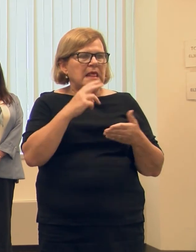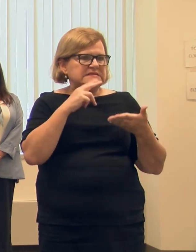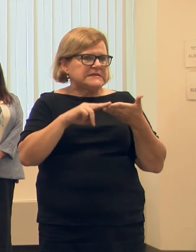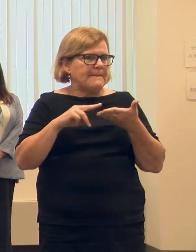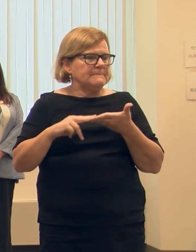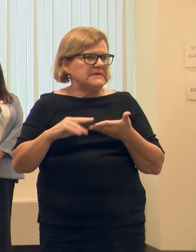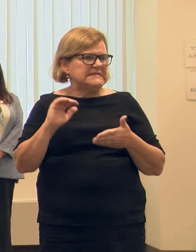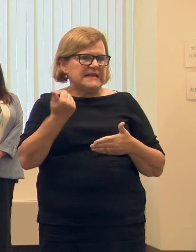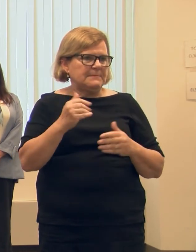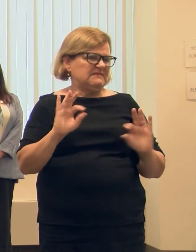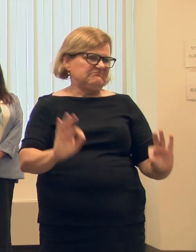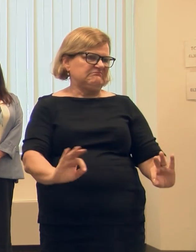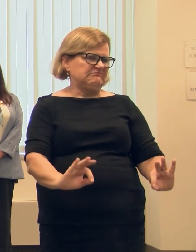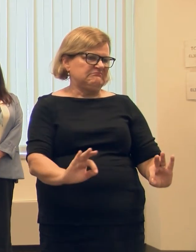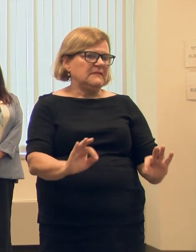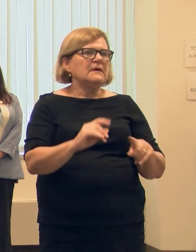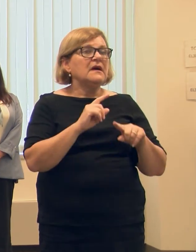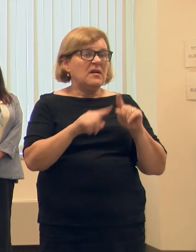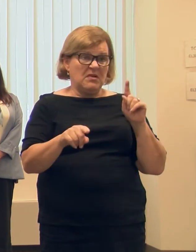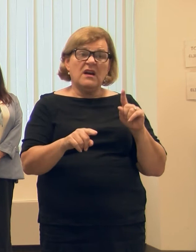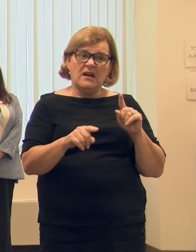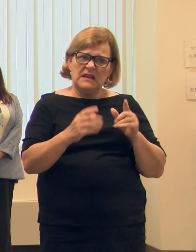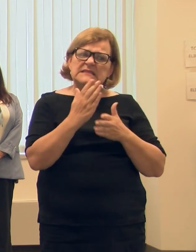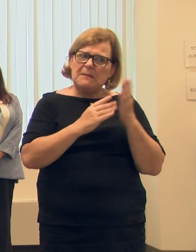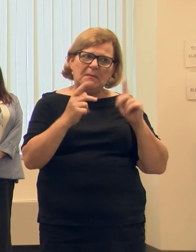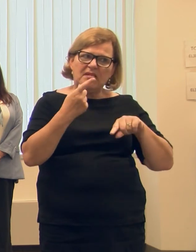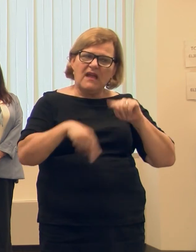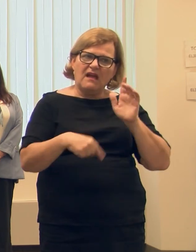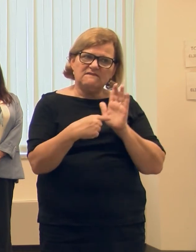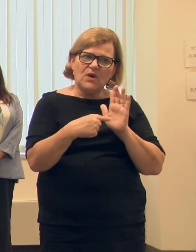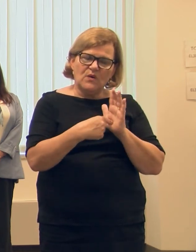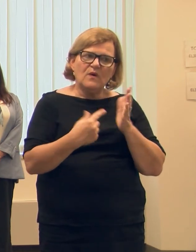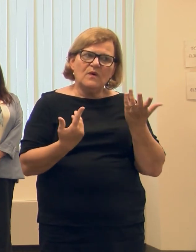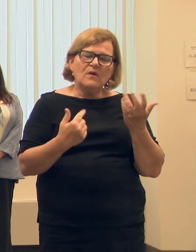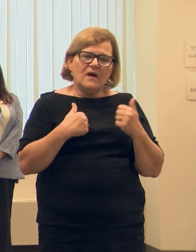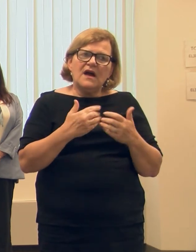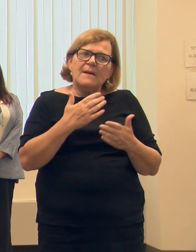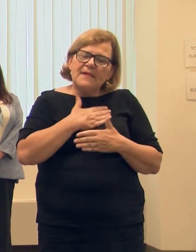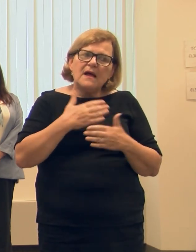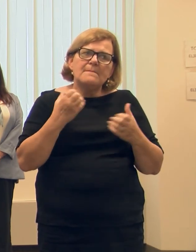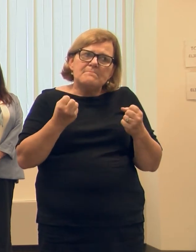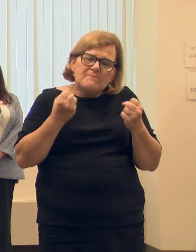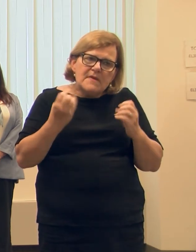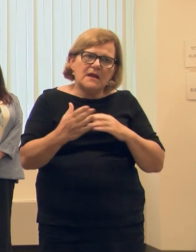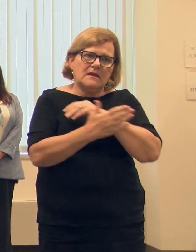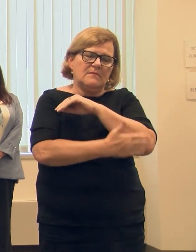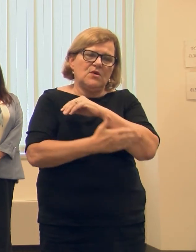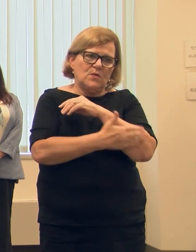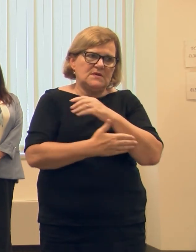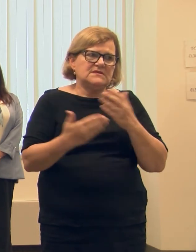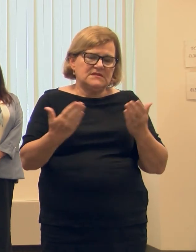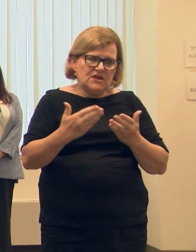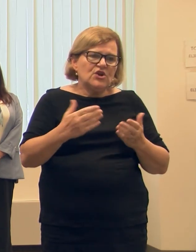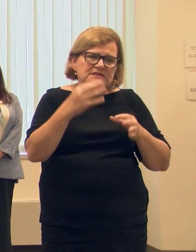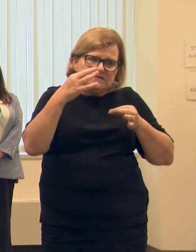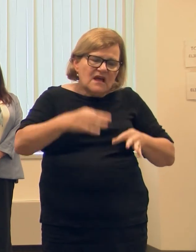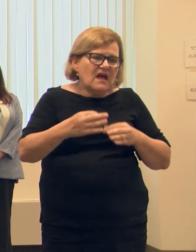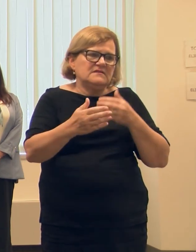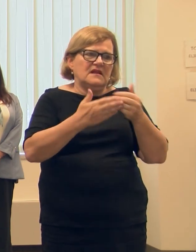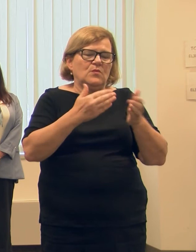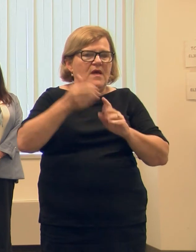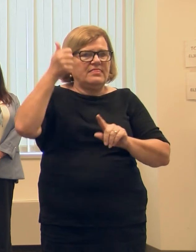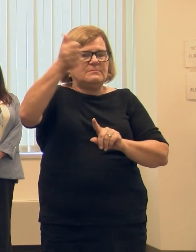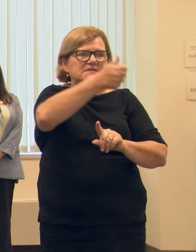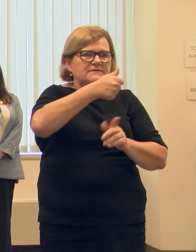It doesn't seem like maybe a lot to a lot of people, but it is a barrier. And I'm so glad there's a number of communities in Oakland County that decided to do that anyway.